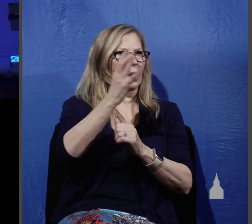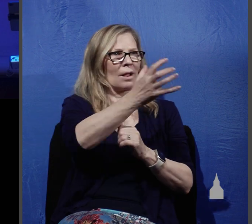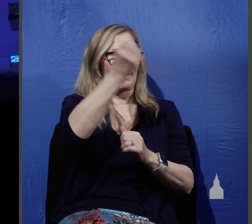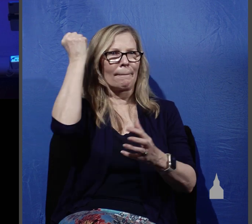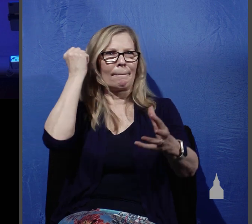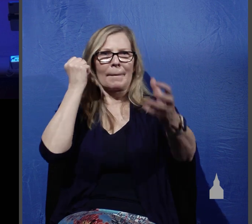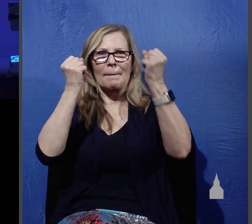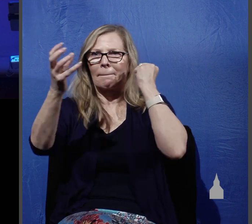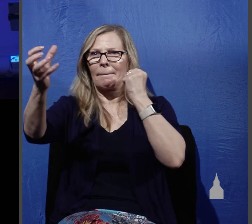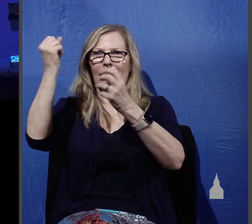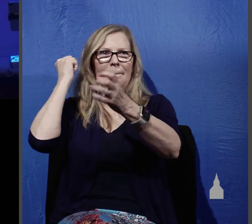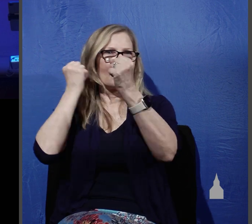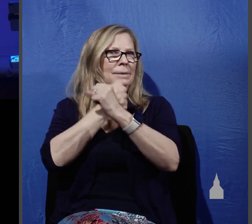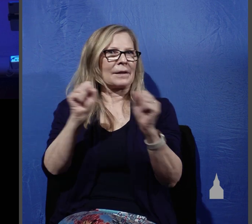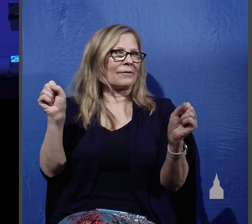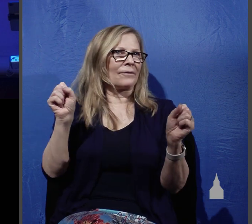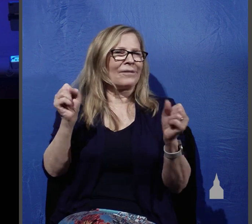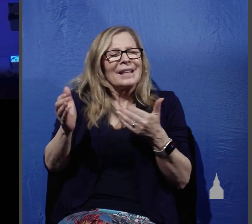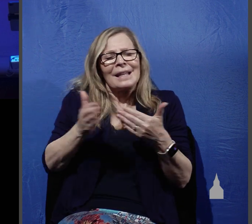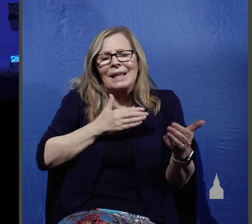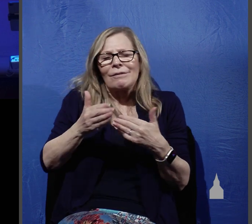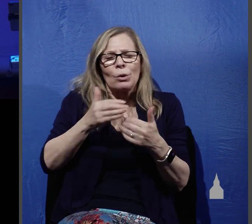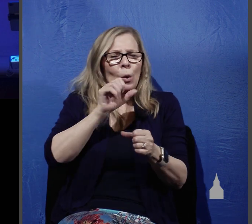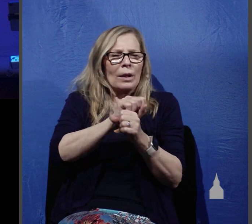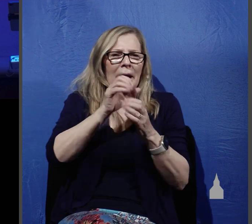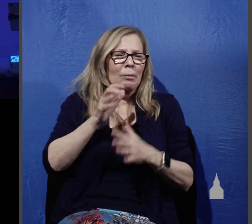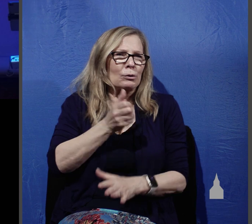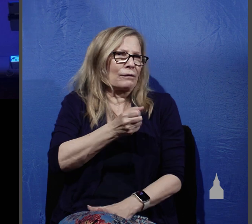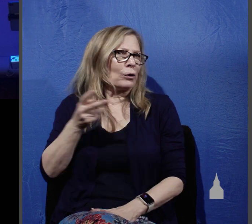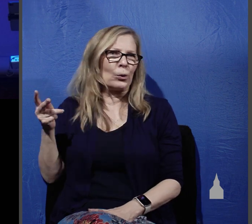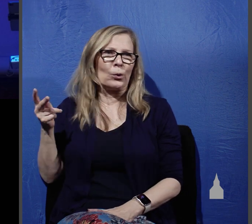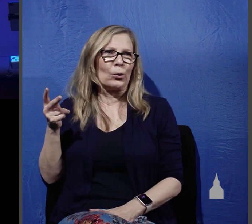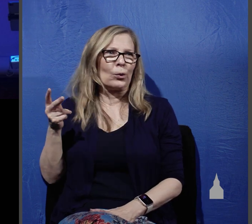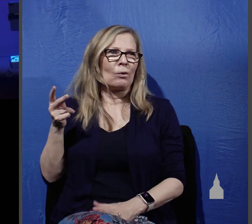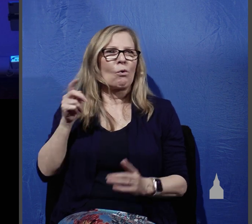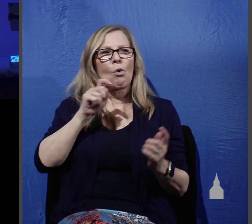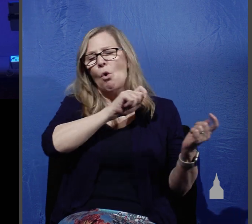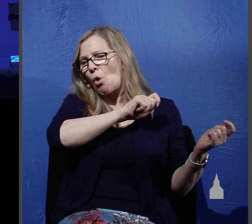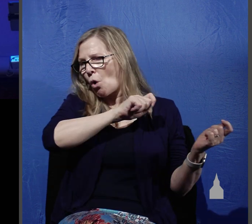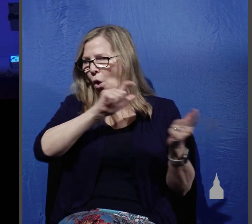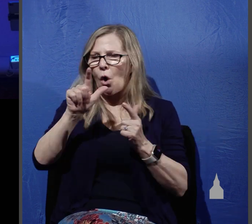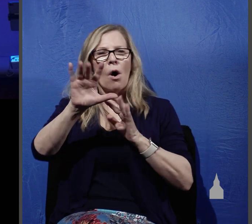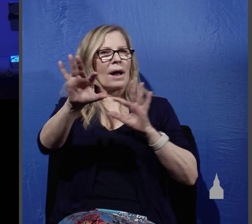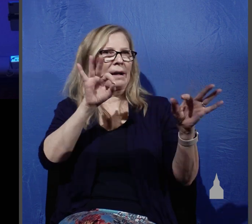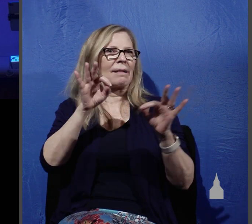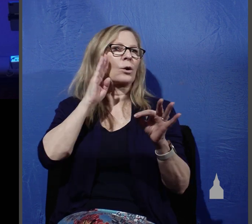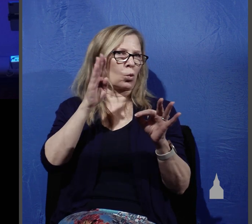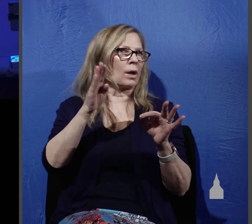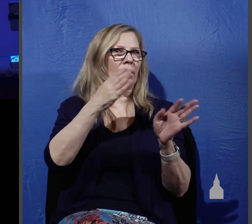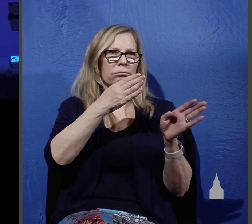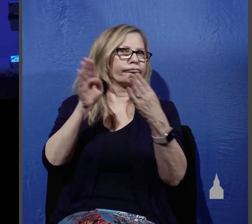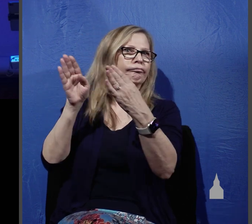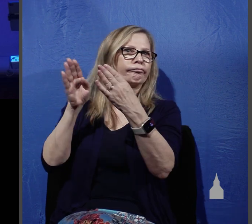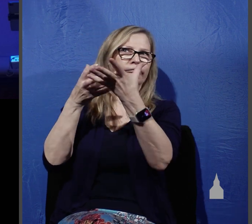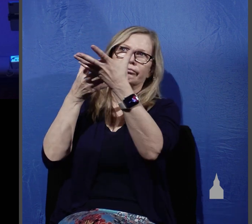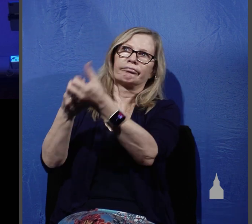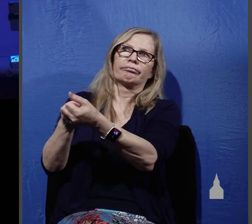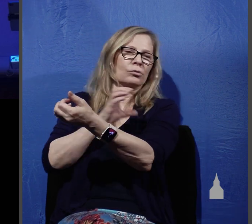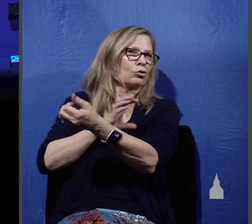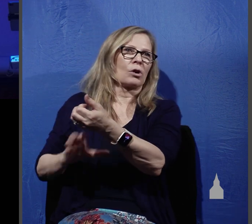in spite of the fact that the laborers are few the elect all of them will always come to faith in Christ because God will make sure